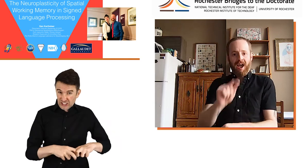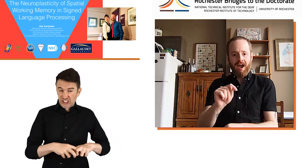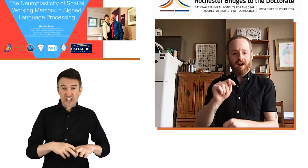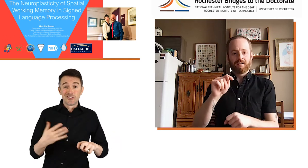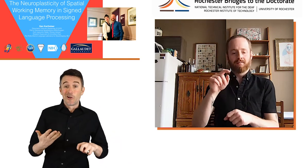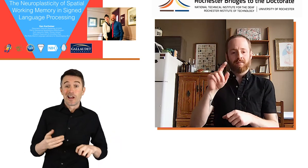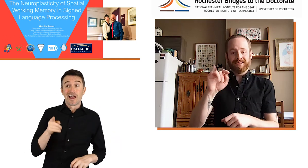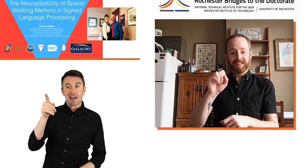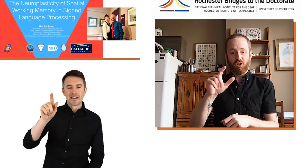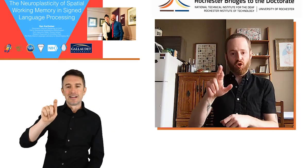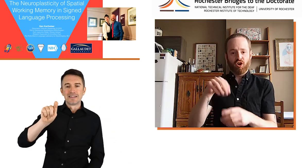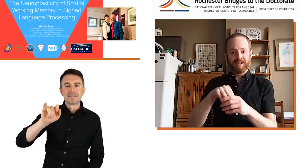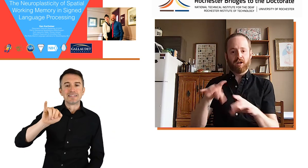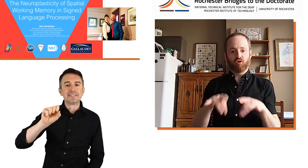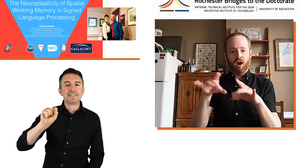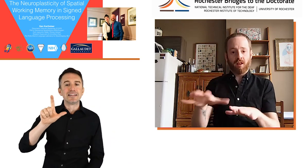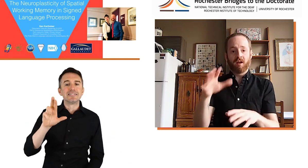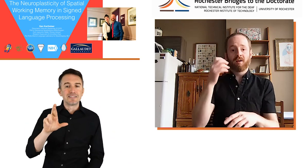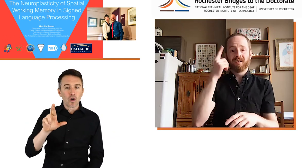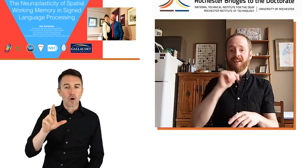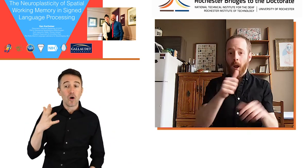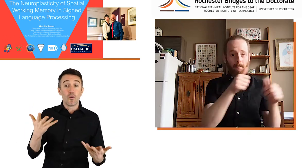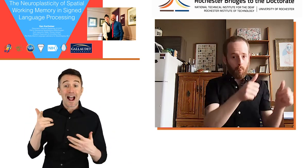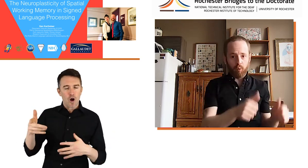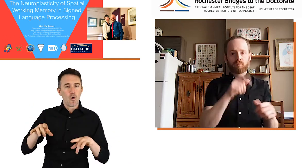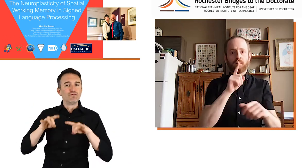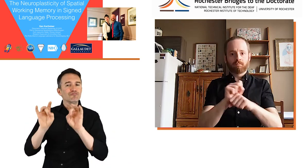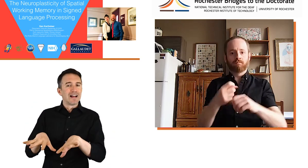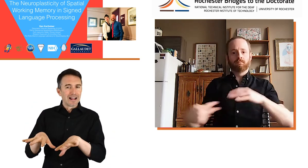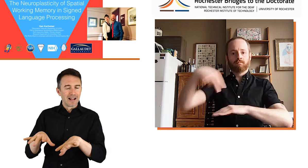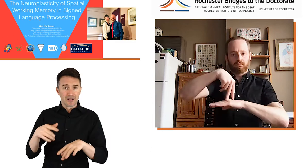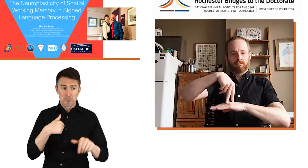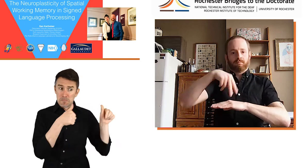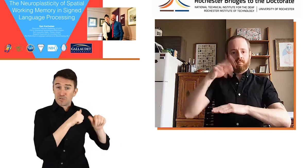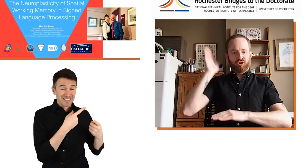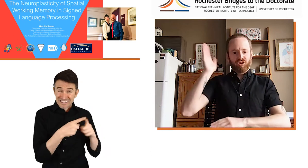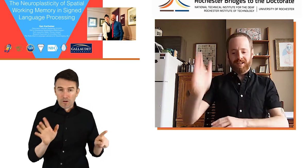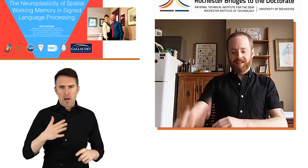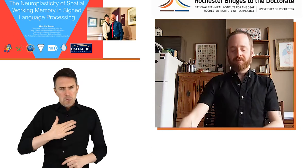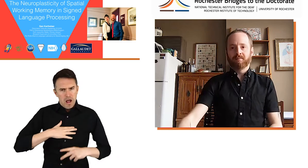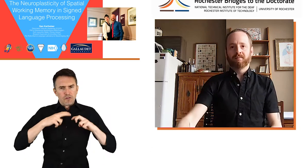presentation where I worked at TSILR presented in Australia.